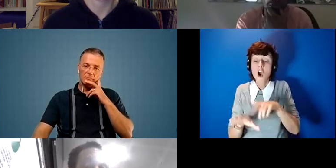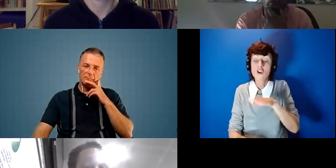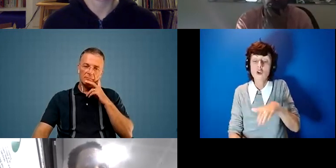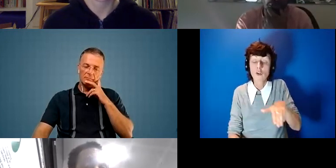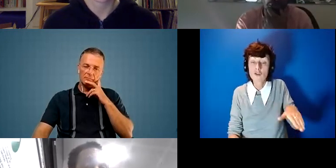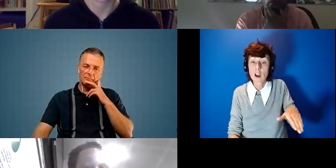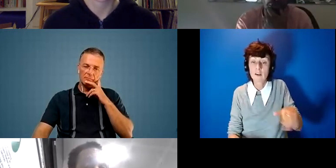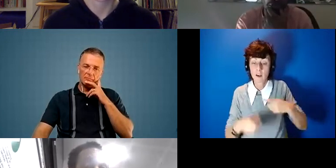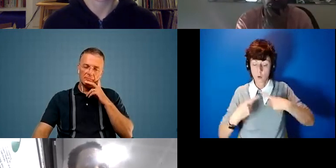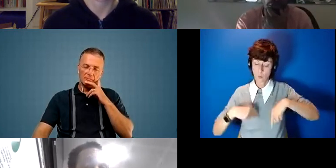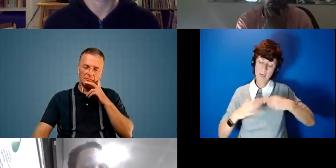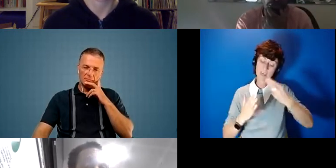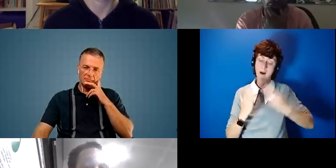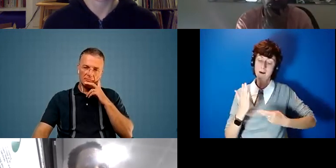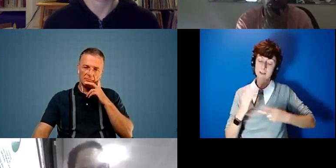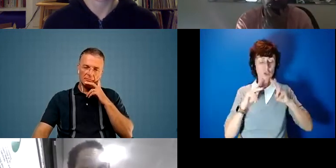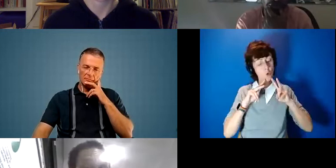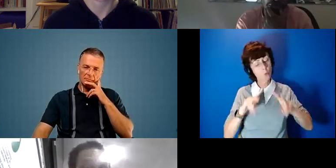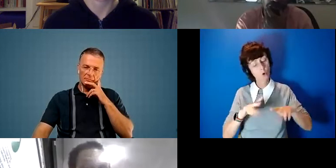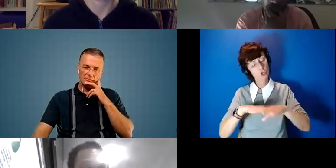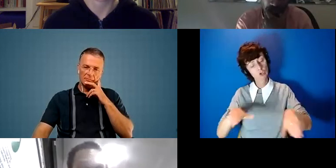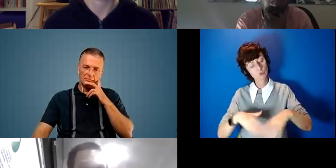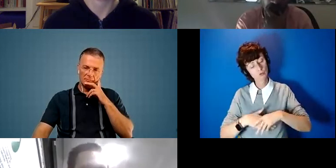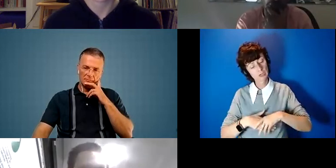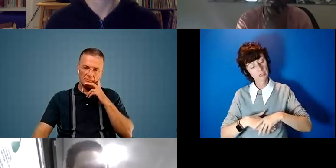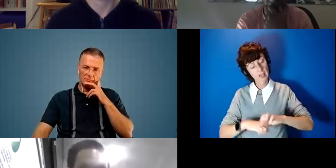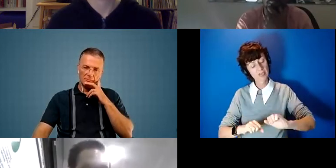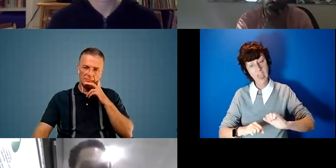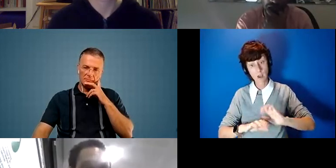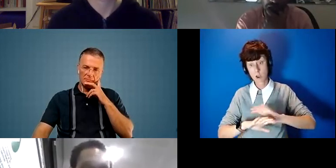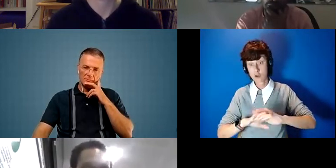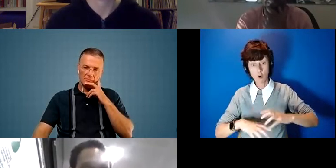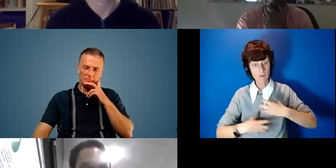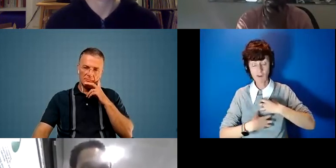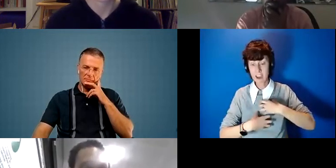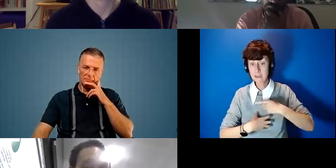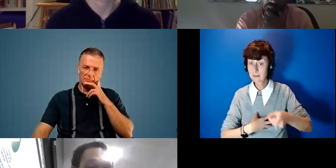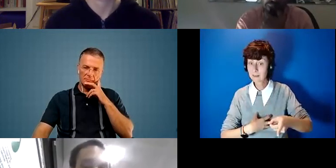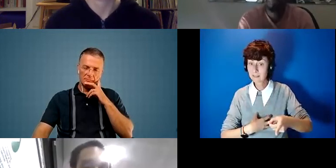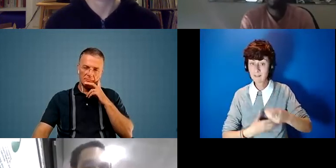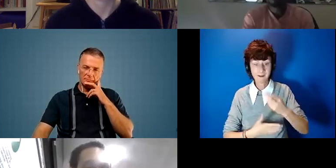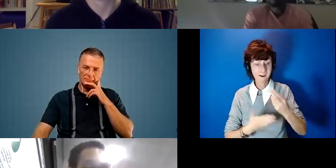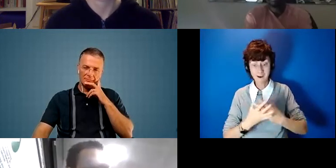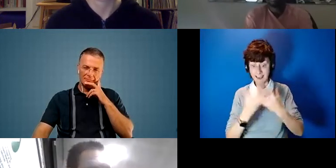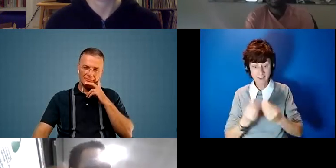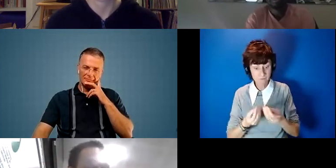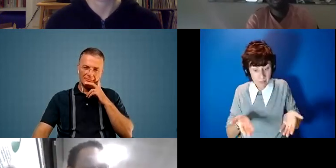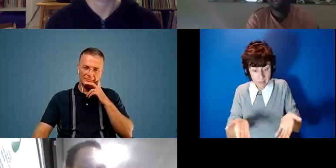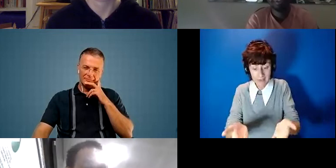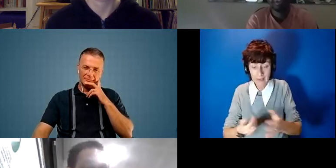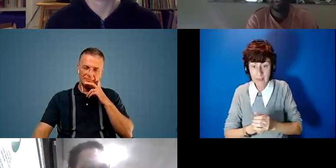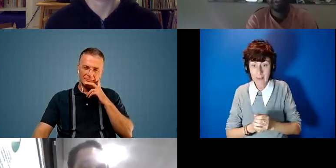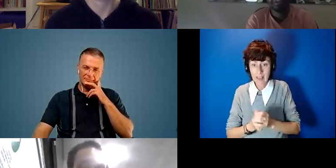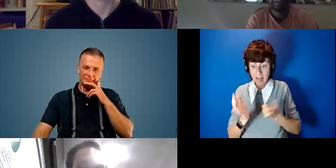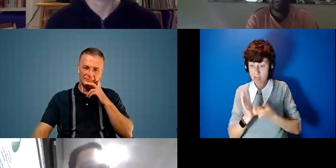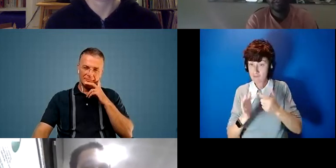us being an artist and us watching children and how they have that fearlessness around art and just art is everything you know i'm gonna and the reimagination